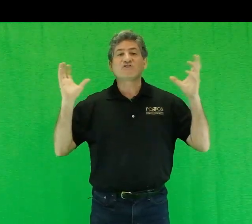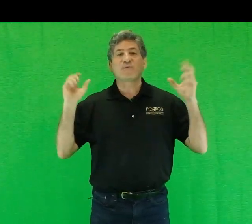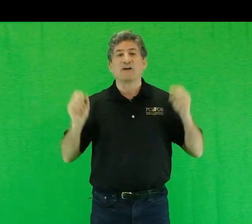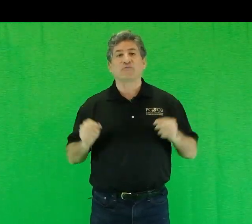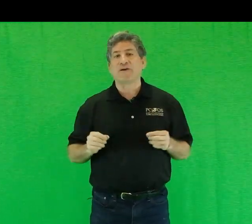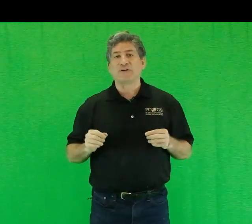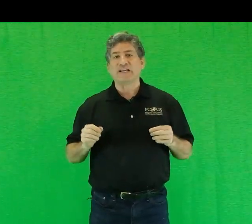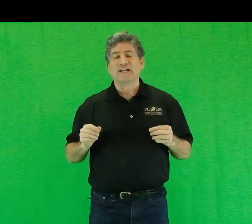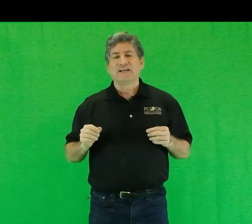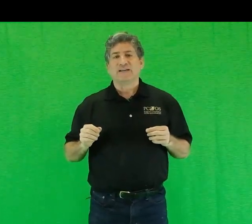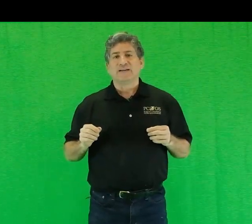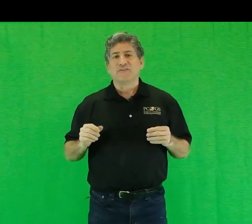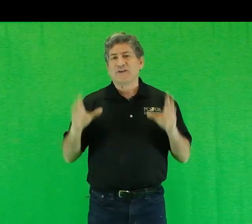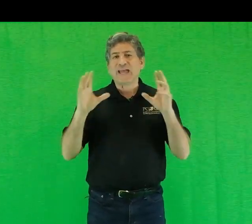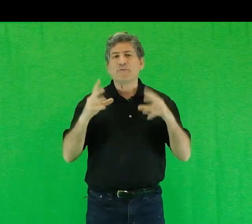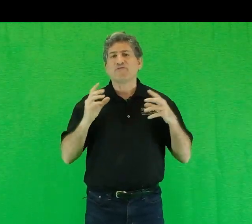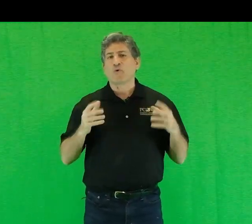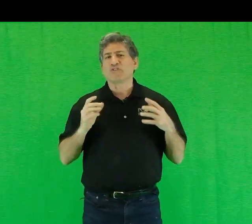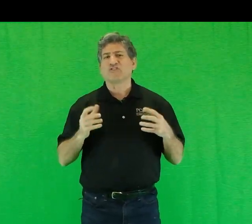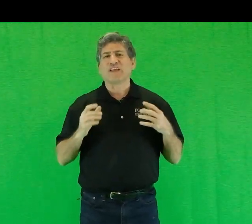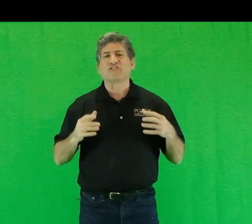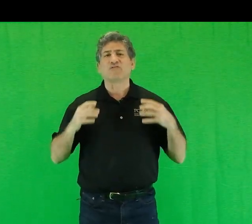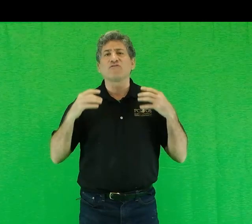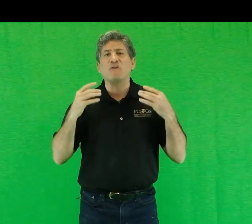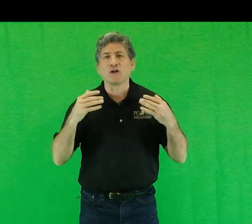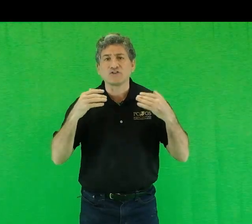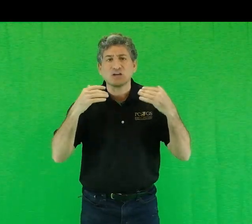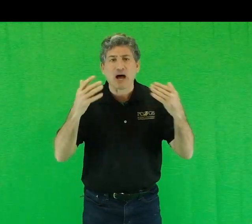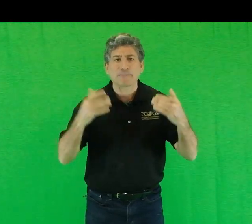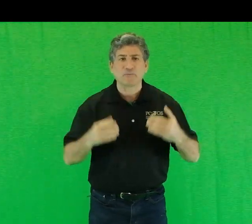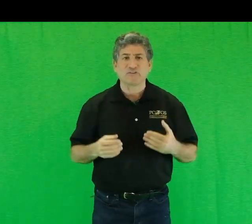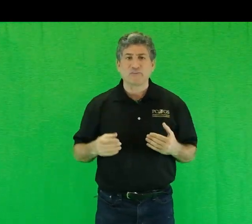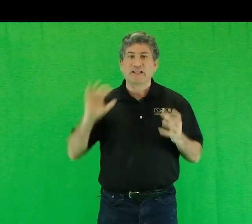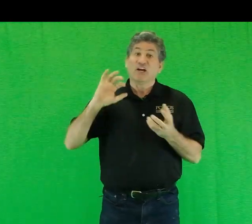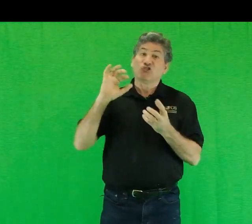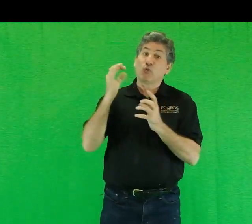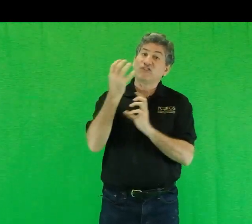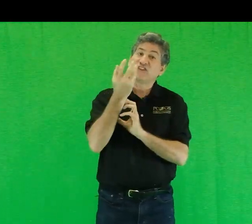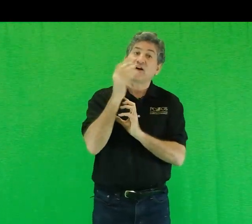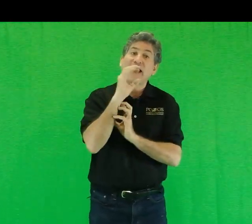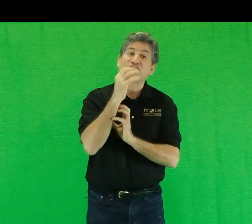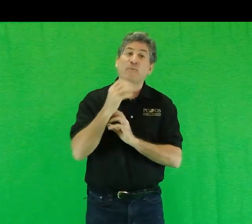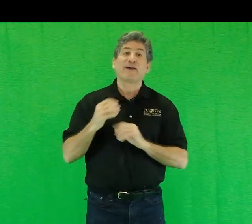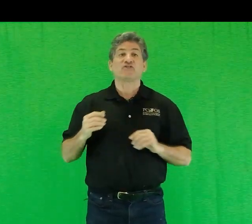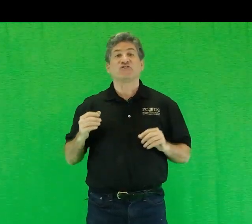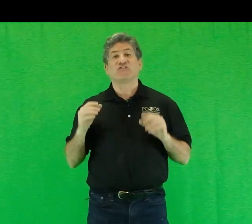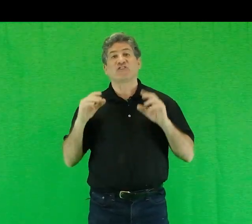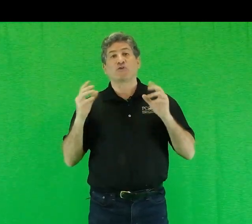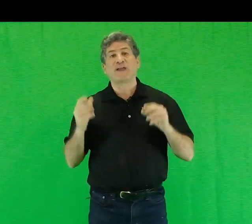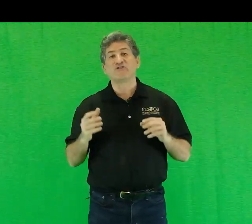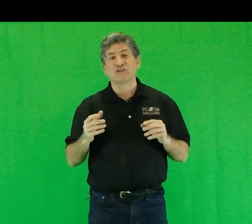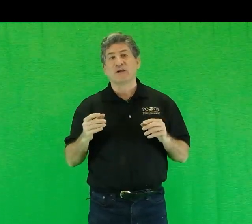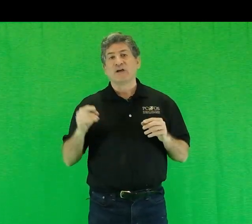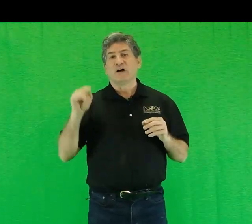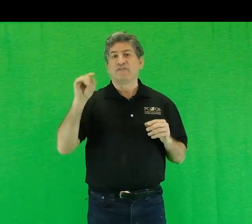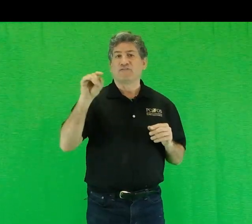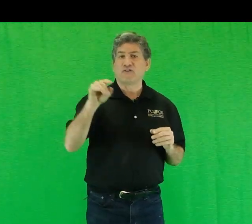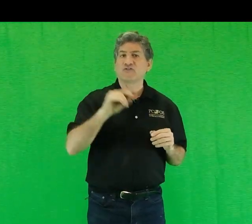of prosperity. There came a forced sense of false optimism that twisted our aspirations into the creation of the first